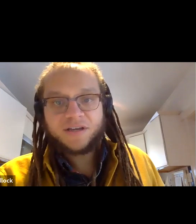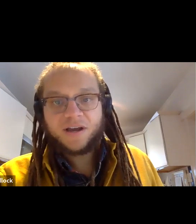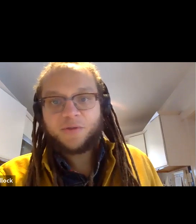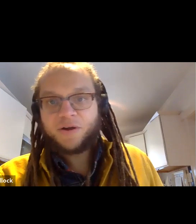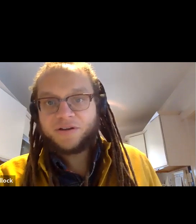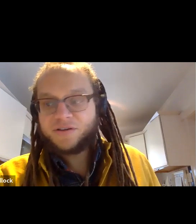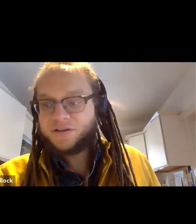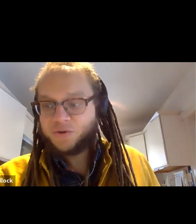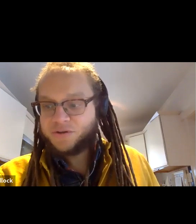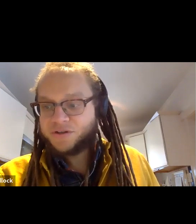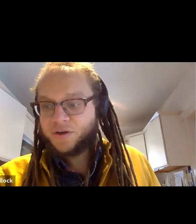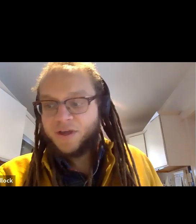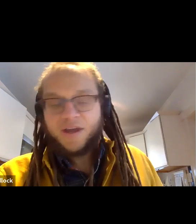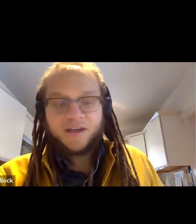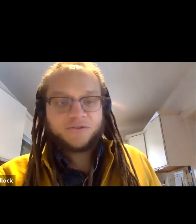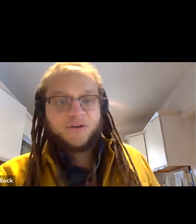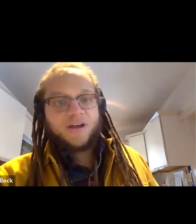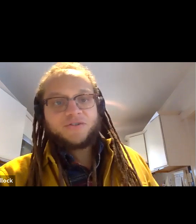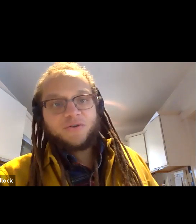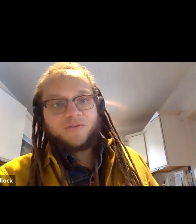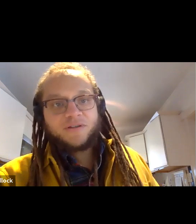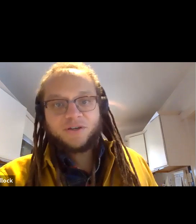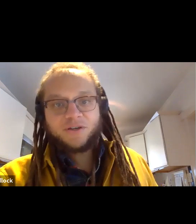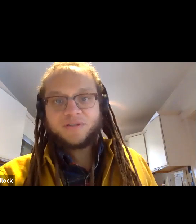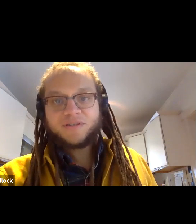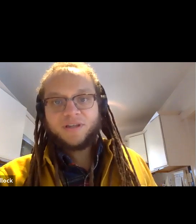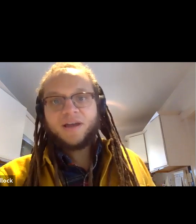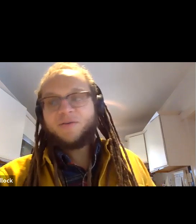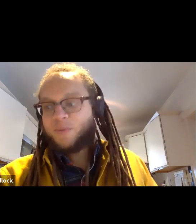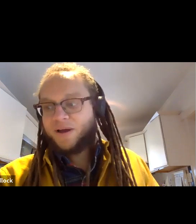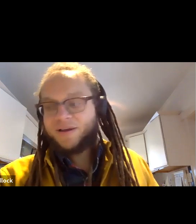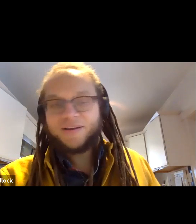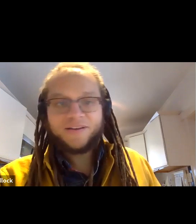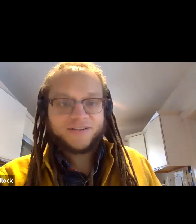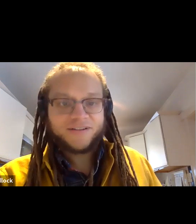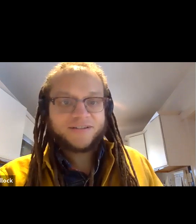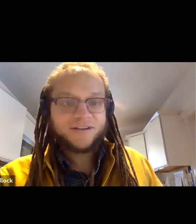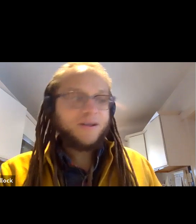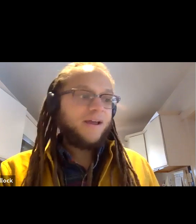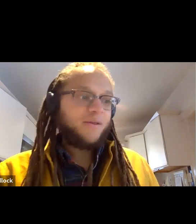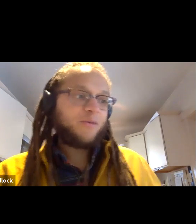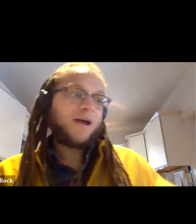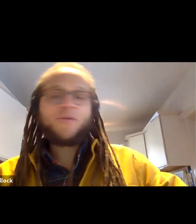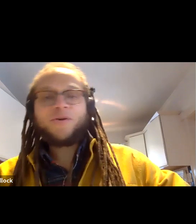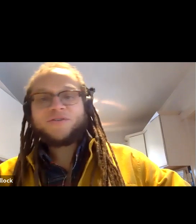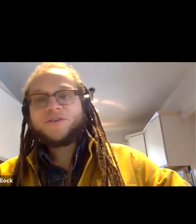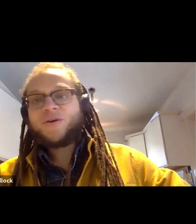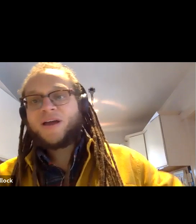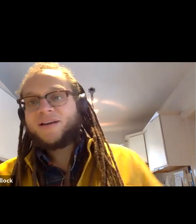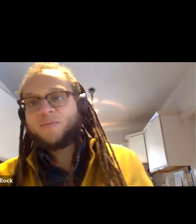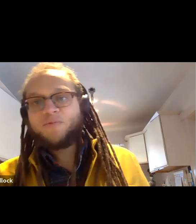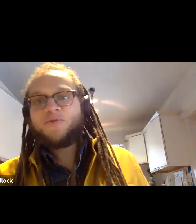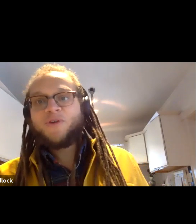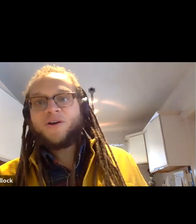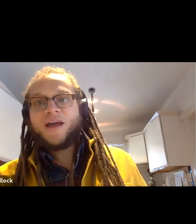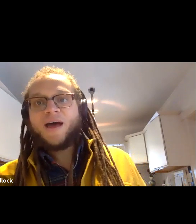had a chance to get out there and enjoy the snow. Yesterday, served as a human sled for my youngest son. They're back out there in the snow